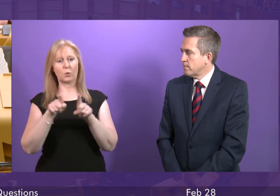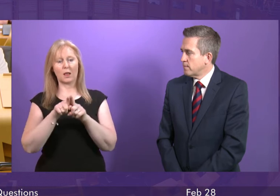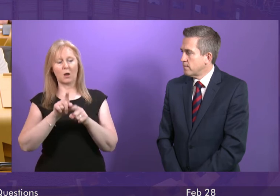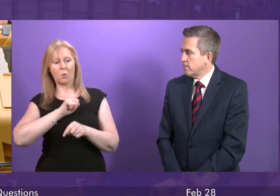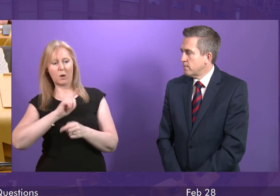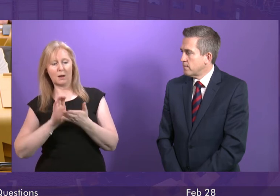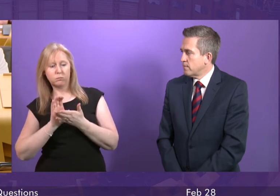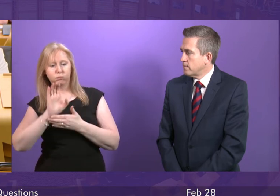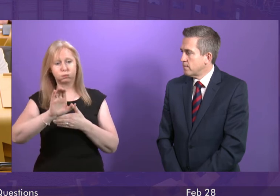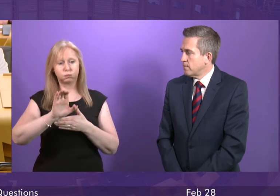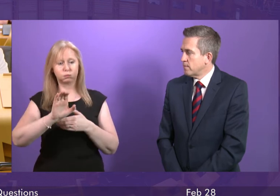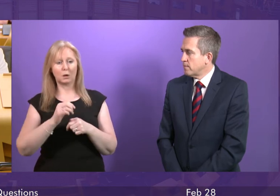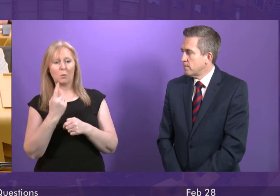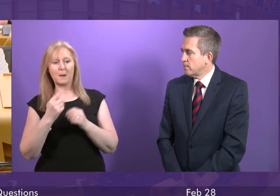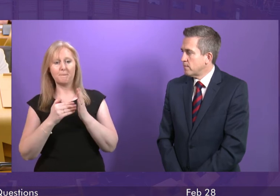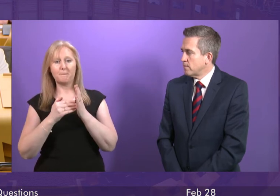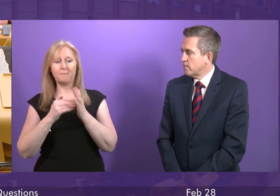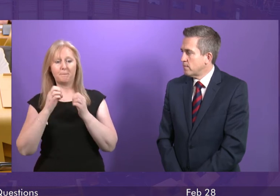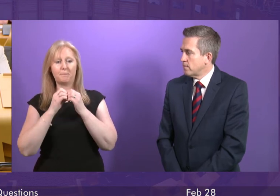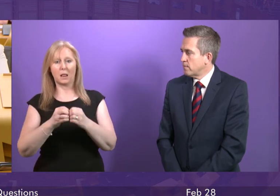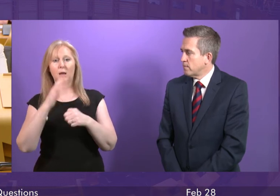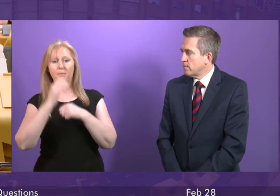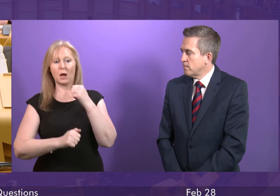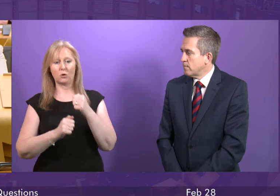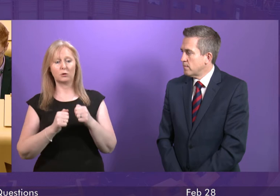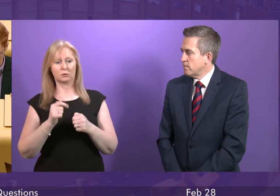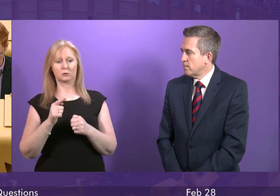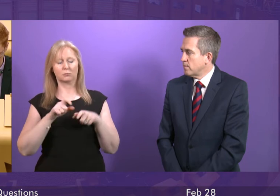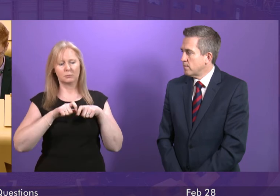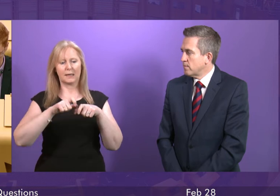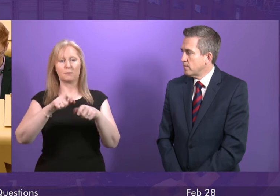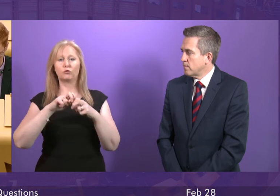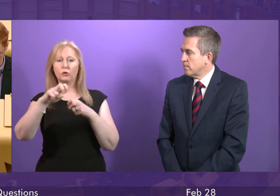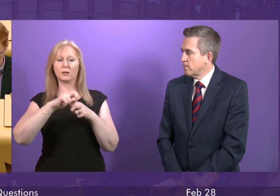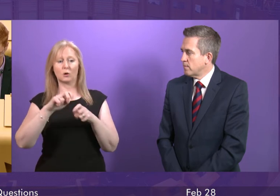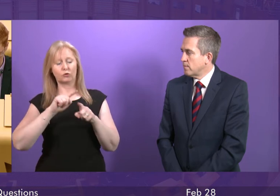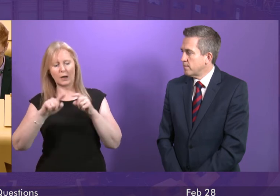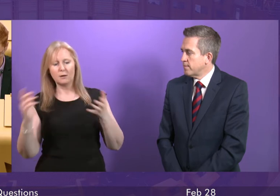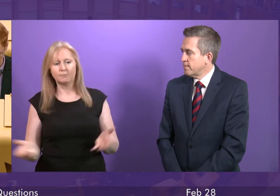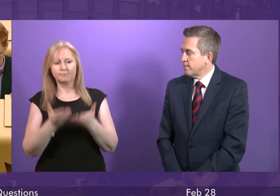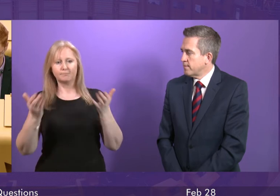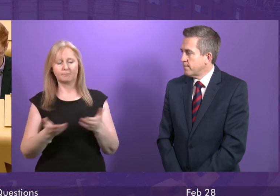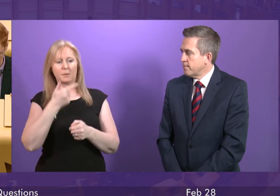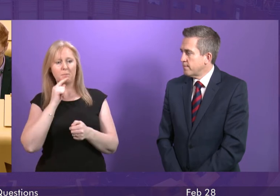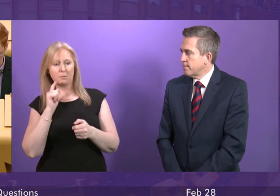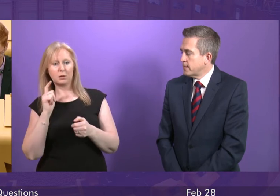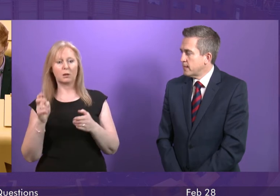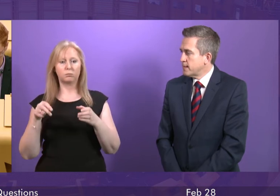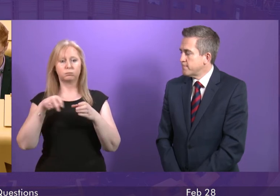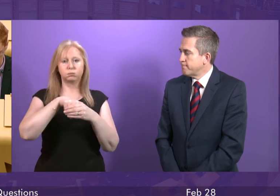a year in public and sustainable transport to try to encourage people onto public transport and active travel. That includes